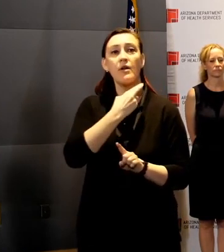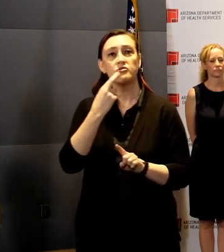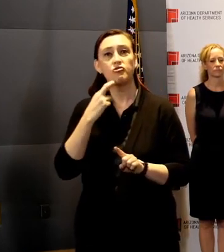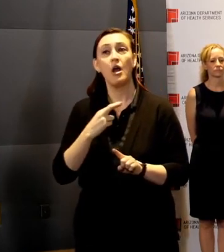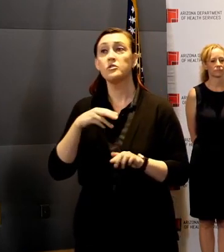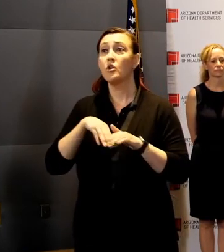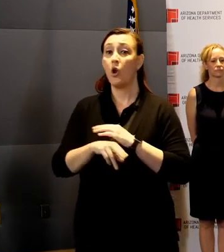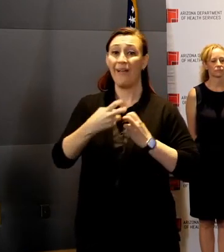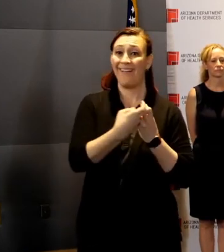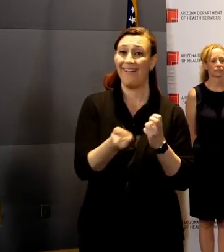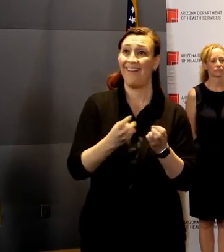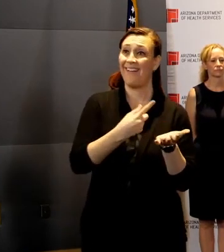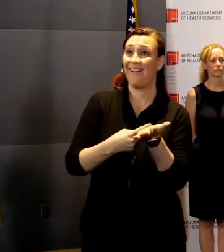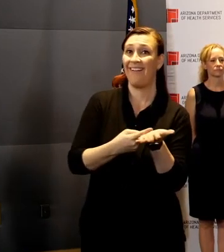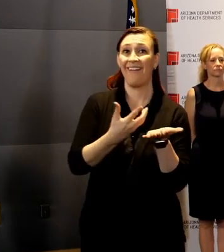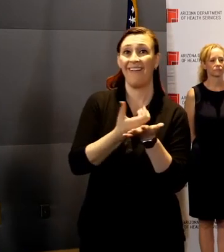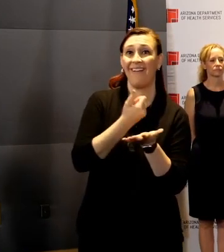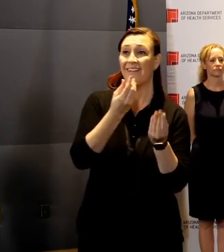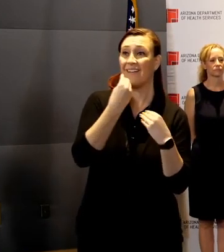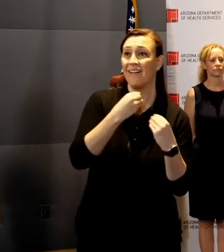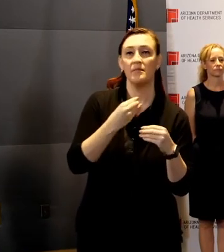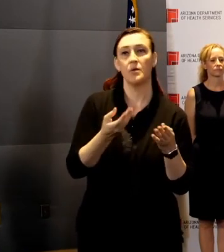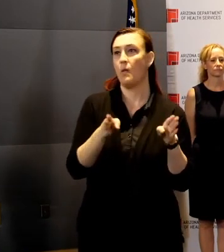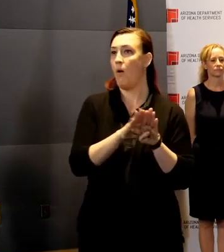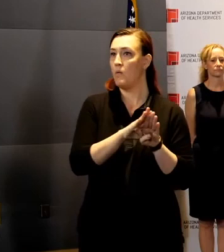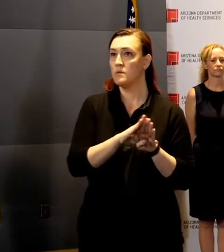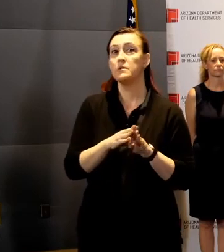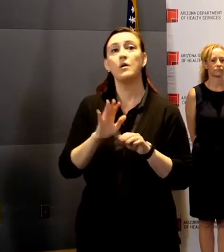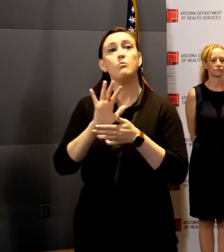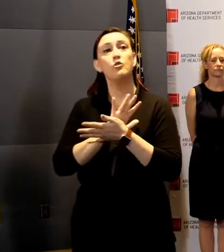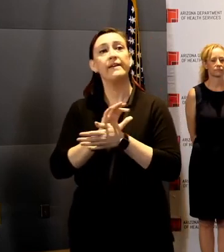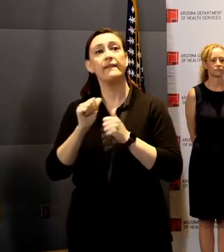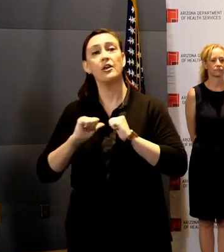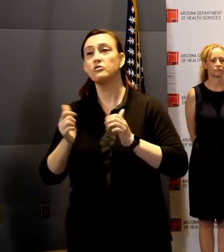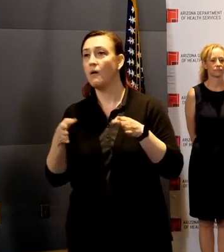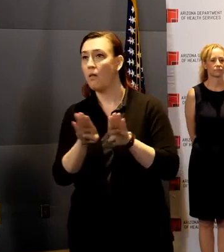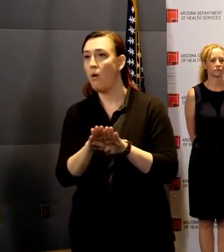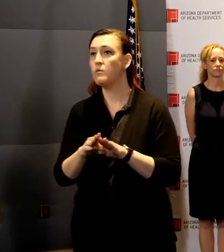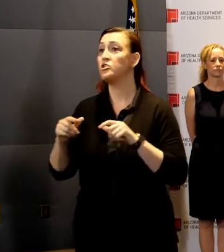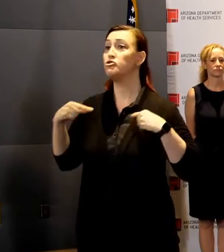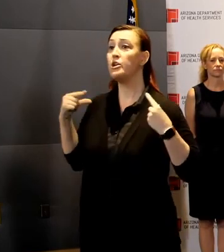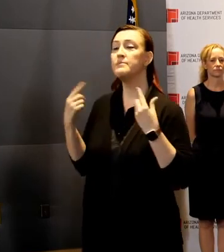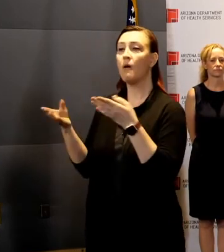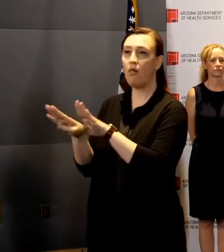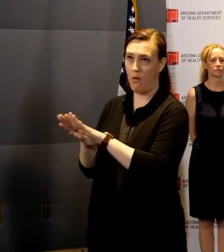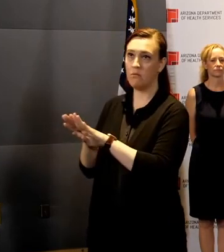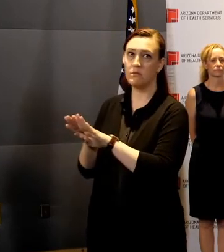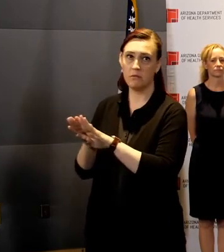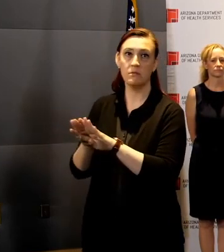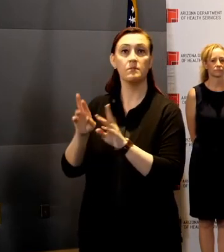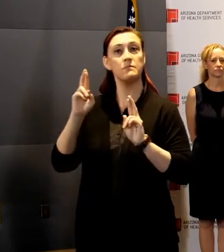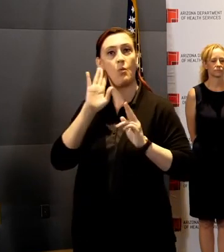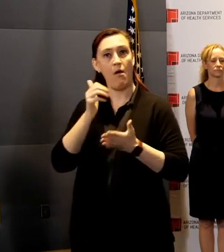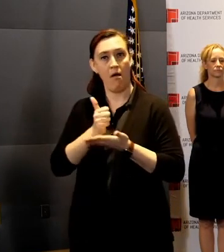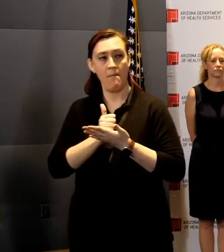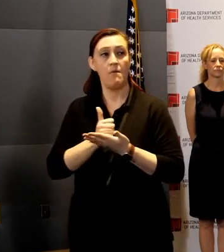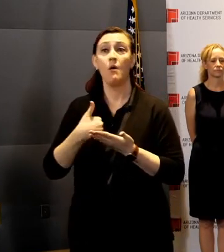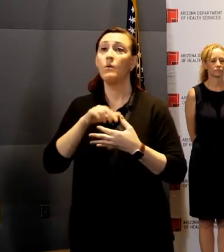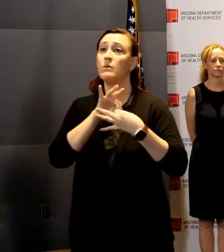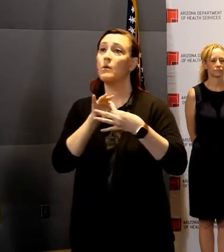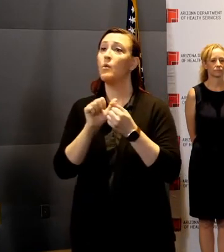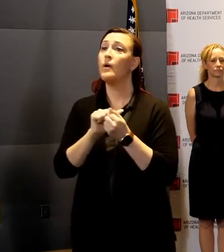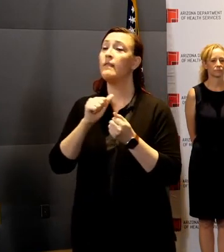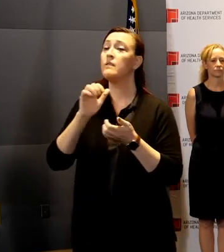restaurants and bars and closing movie theaters and gyms. We've worked closely with Superintendent of Public Instruction,